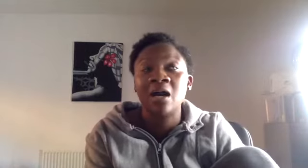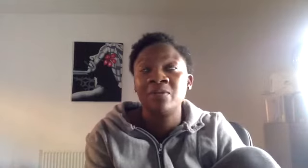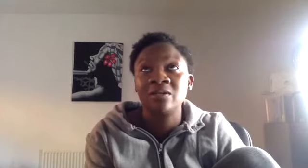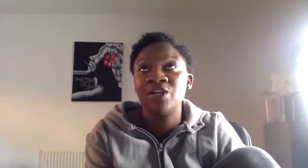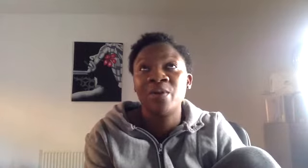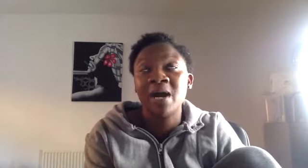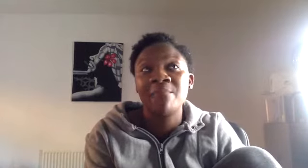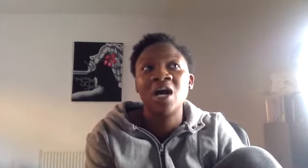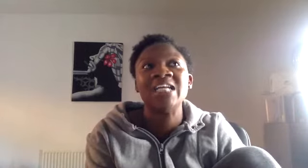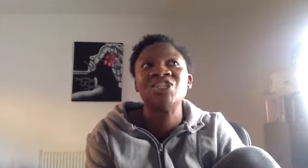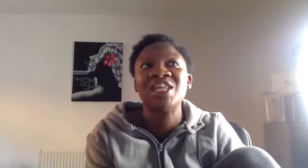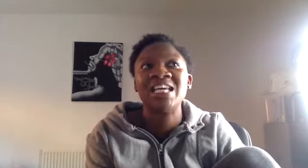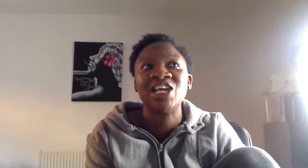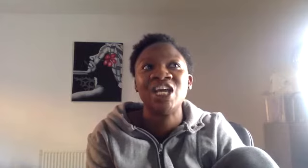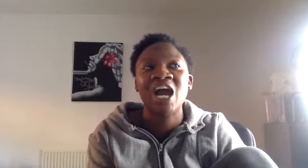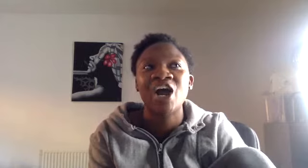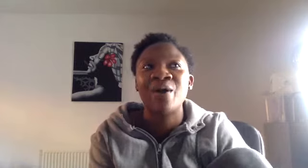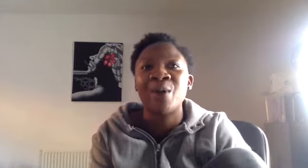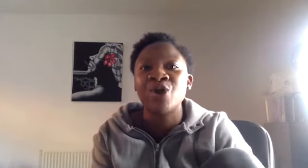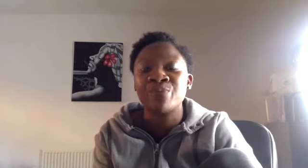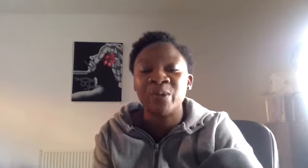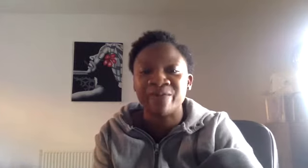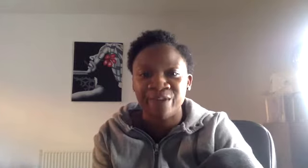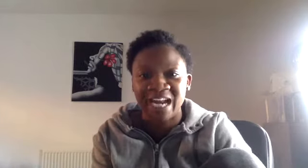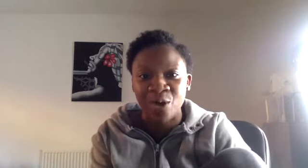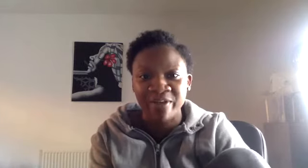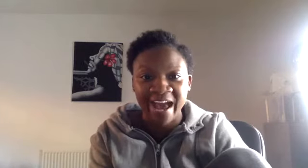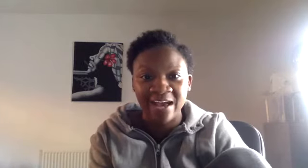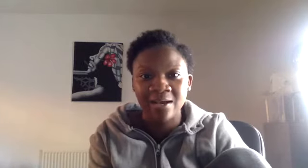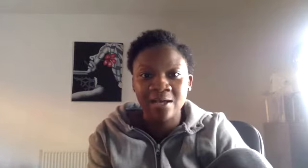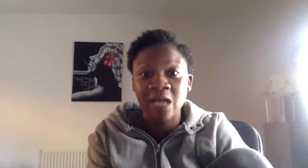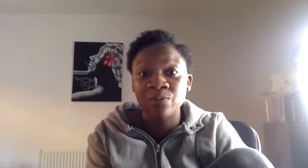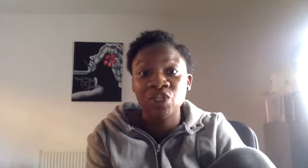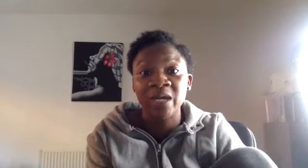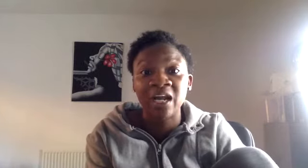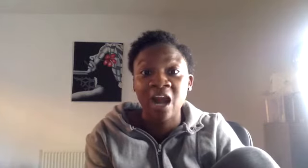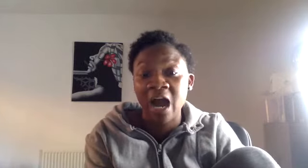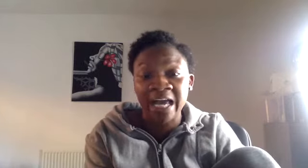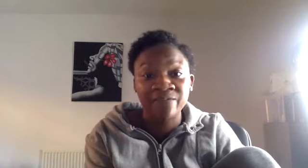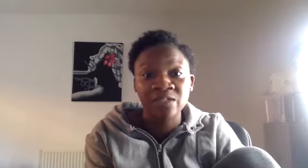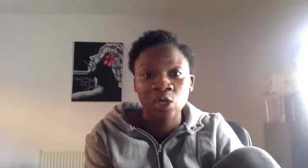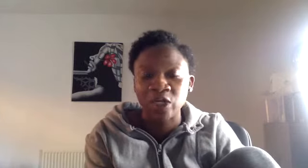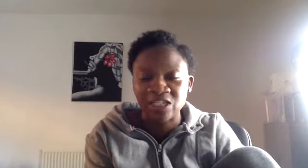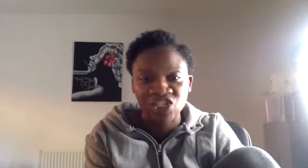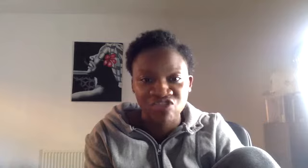I'm going to, you know, in my mind, the Oprah Winfrey in healthcare. So I was doing lives on Instagram